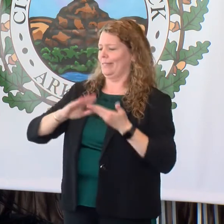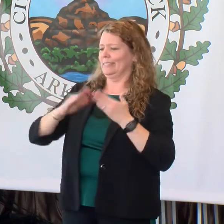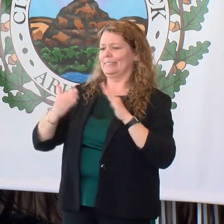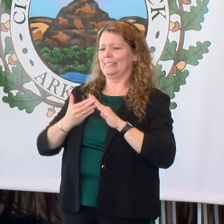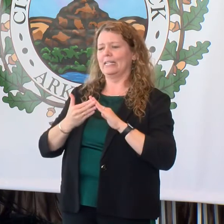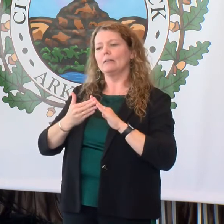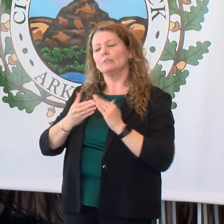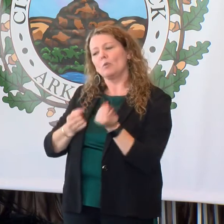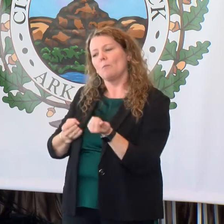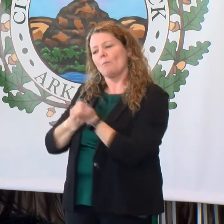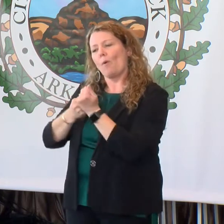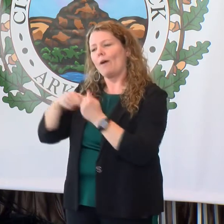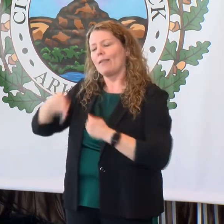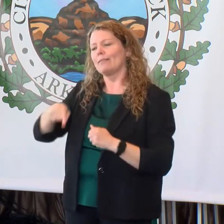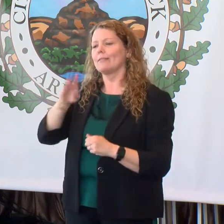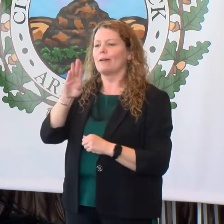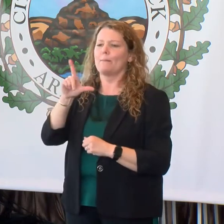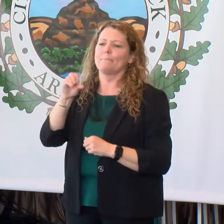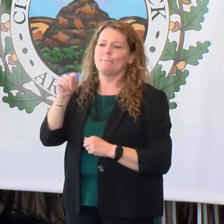supporting this ballot initiative.